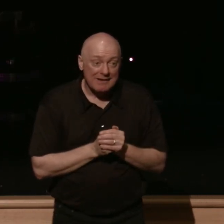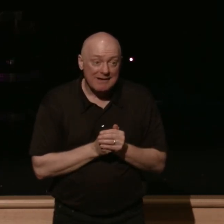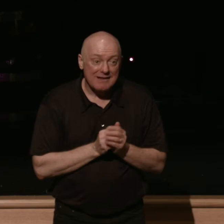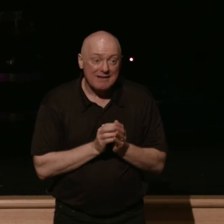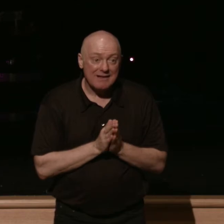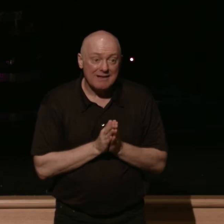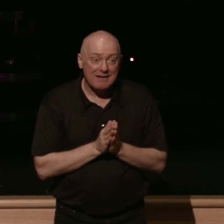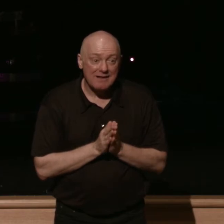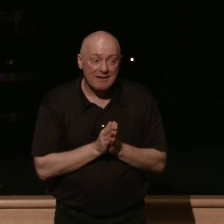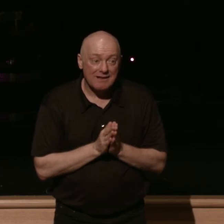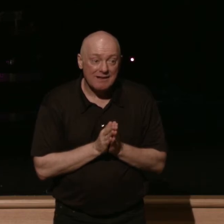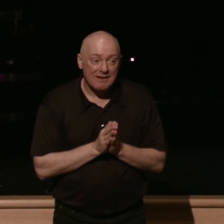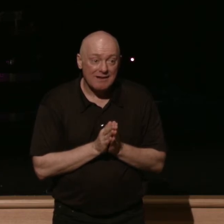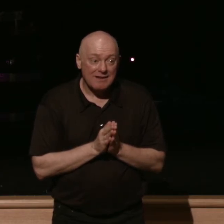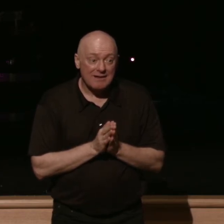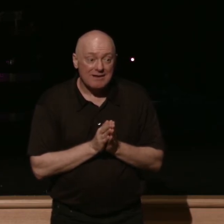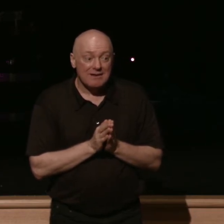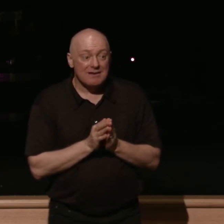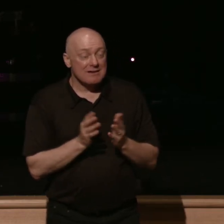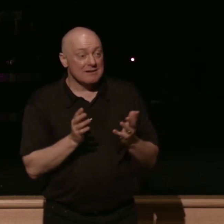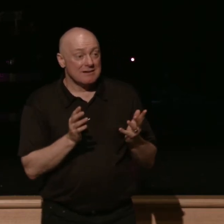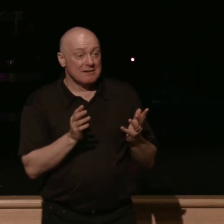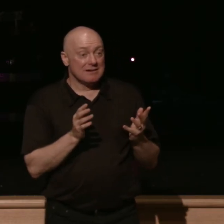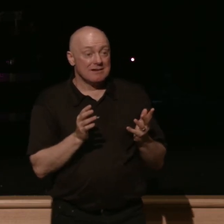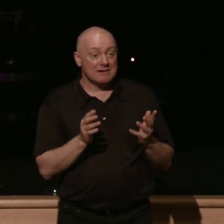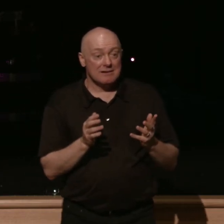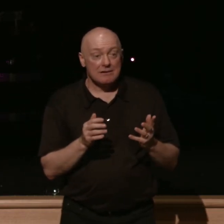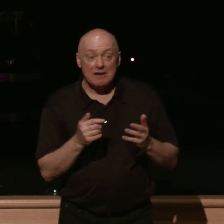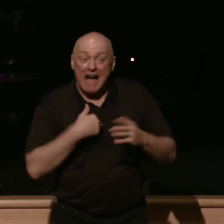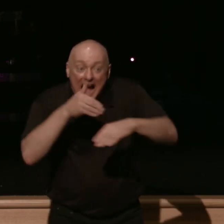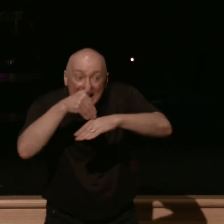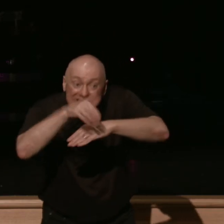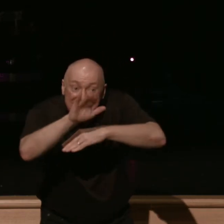i may have sent that to you to grow you and your love for me